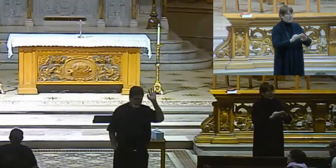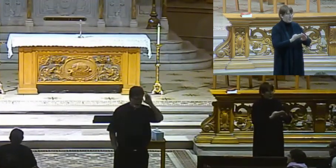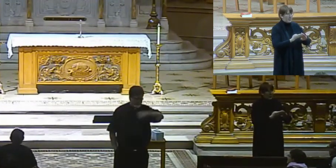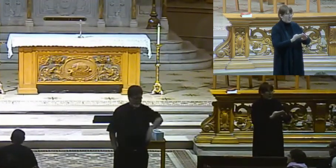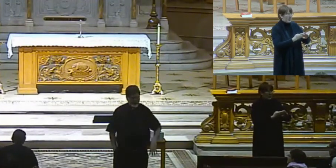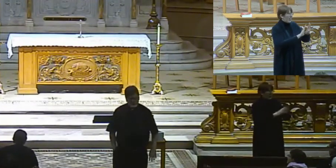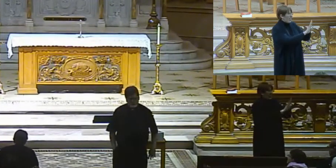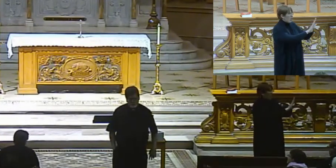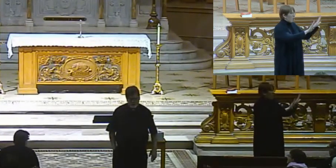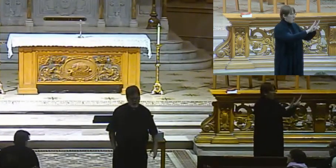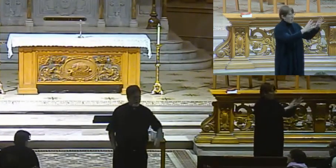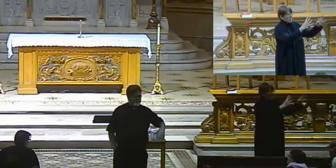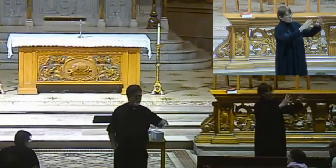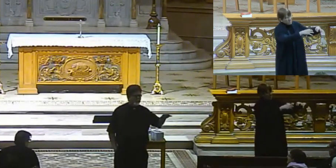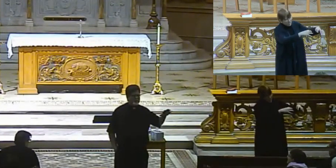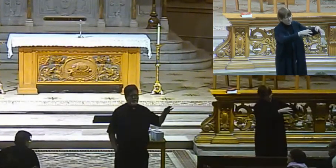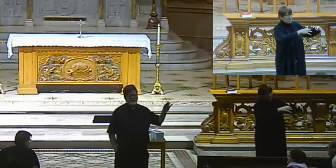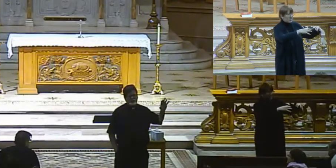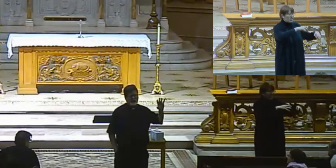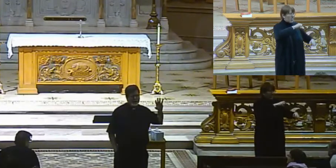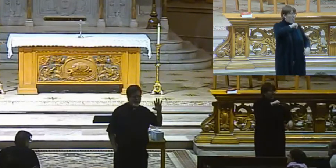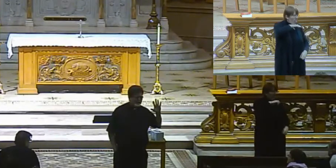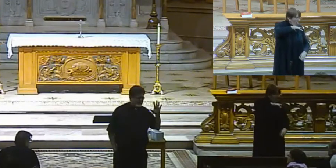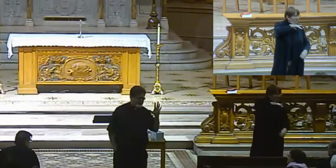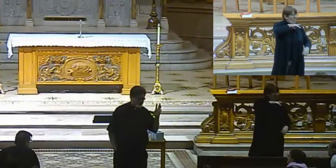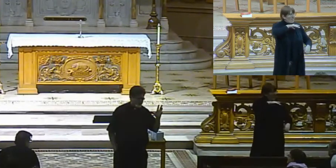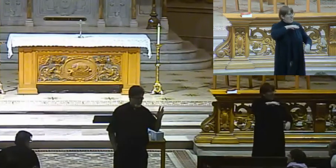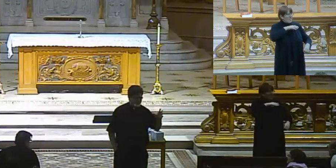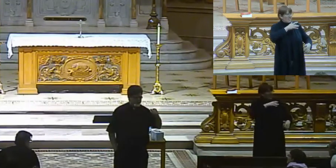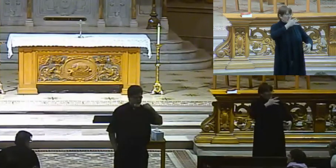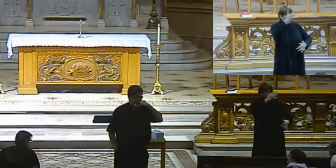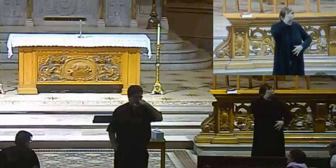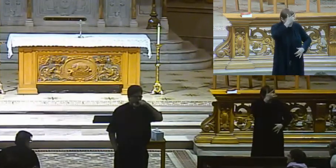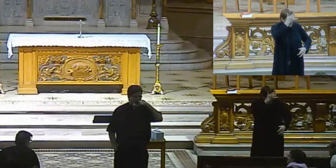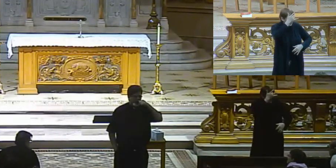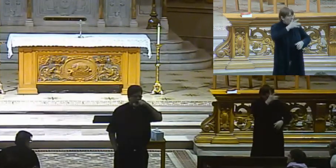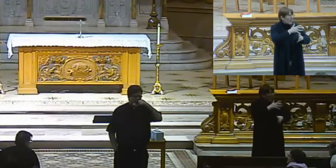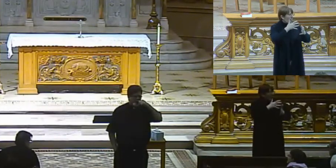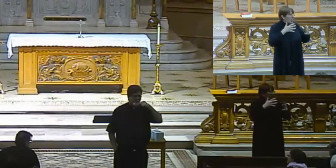walls were falling down, all right? It was a place where there was a lot of sickness,